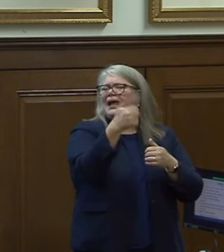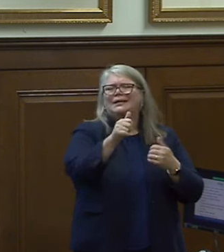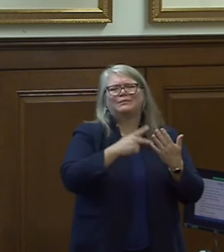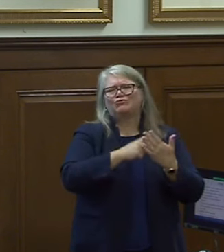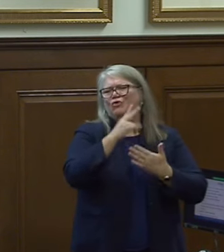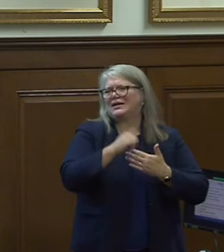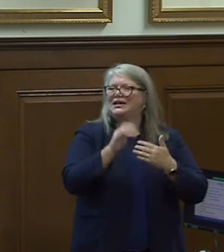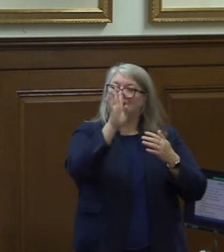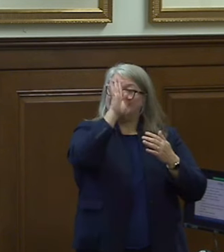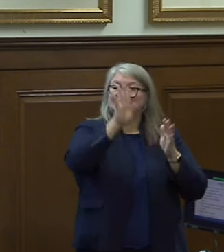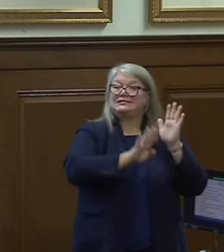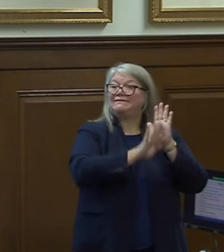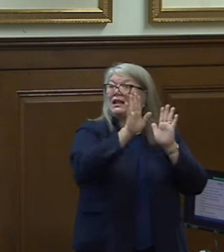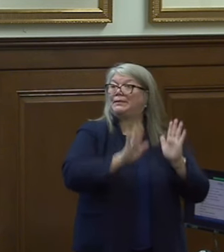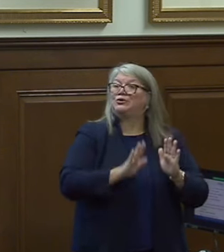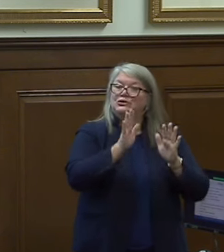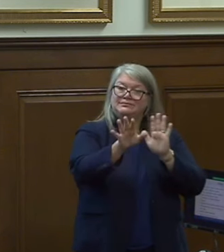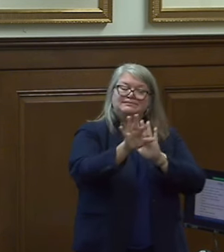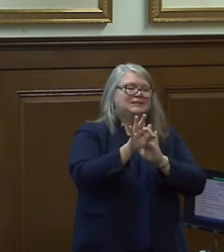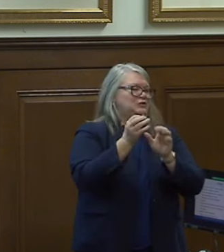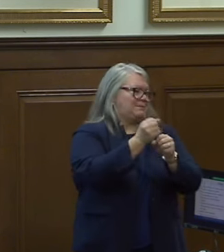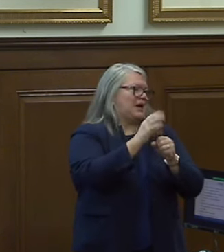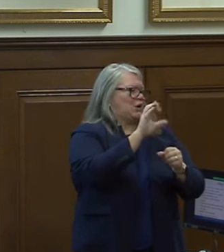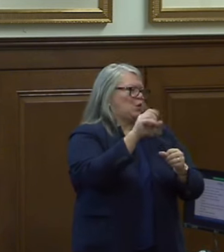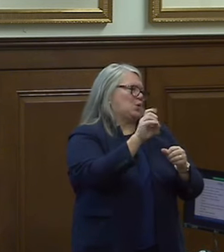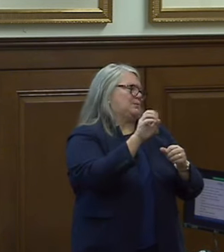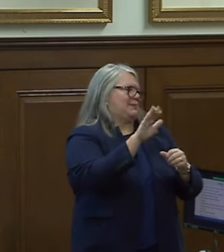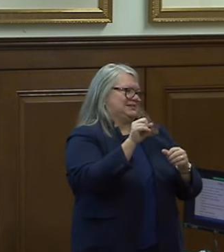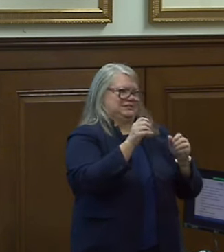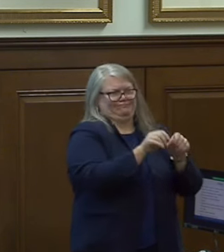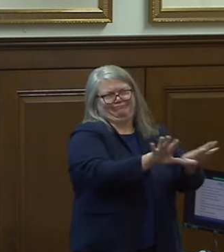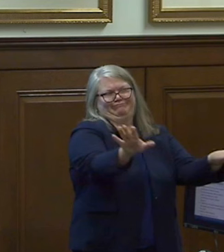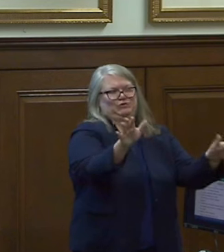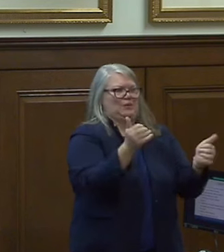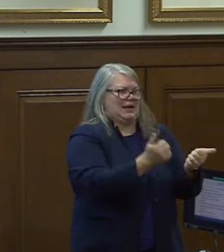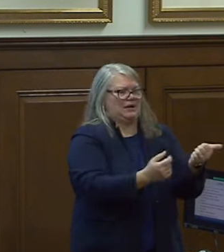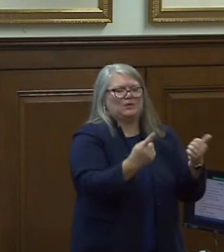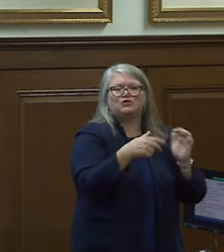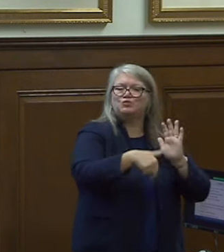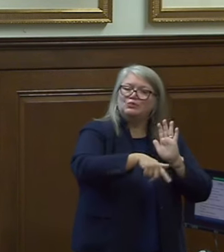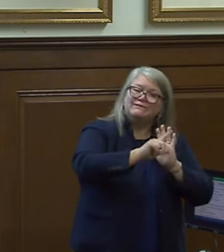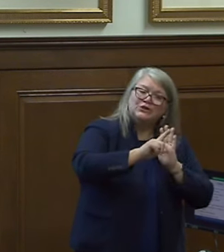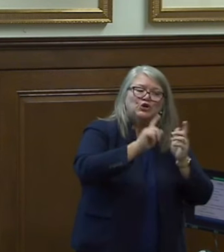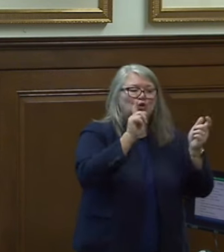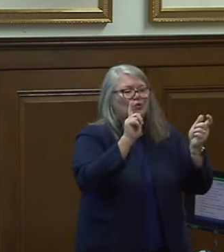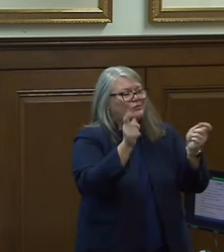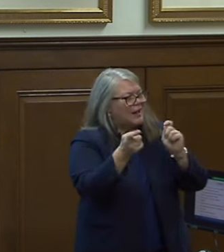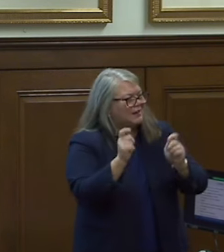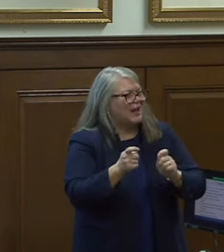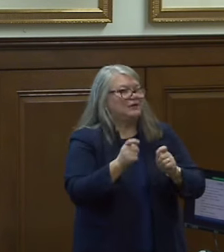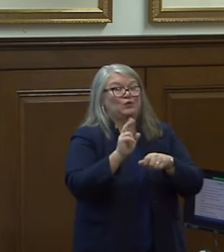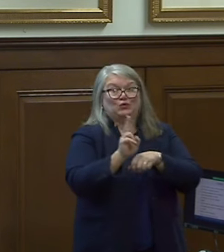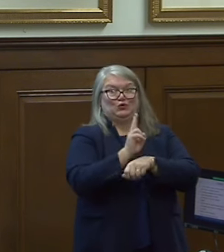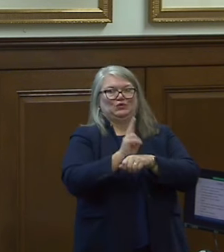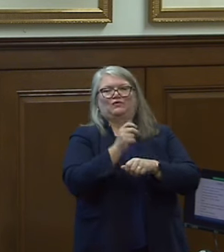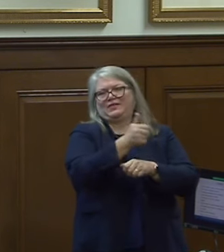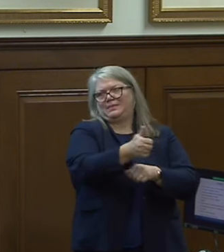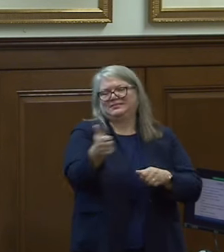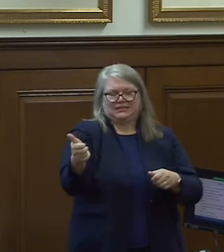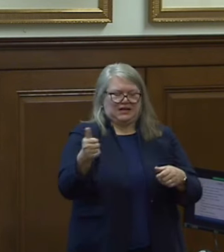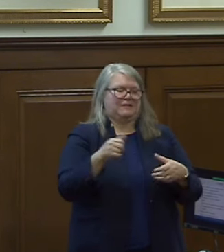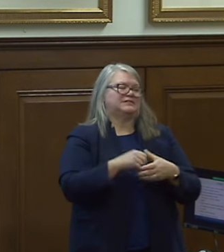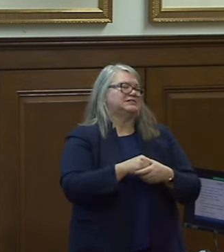that a developer has chosen to make the code base available to anyone to review enhance or reuse for their own